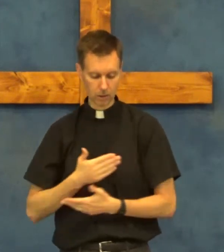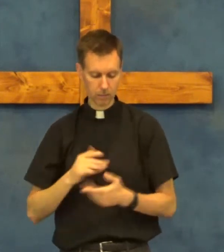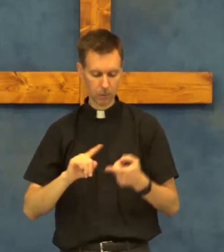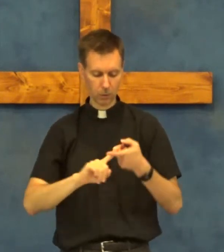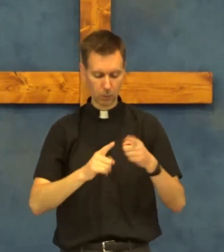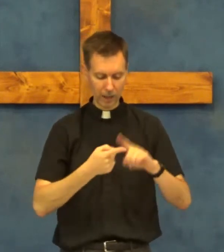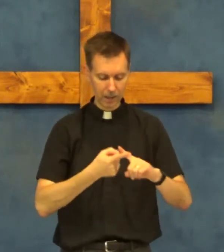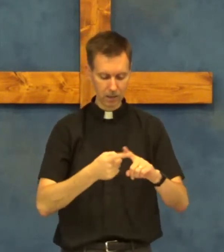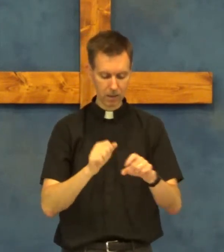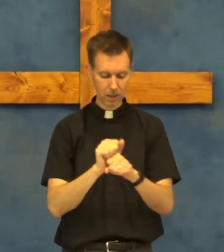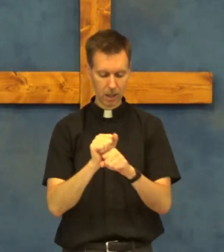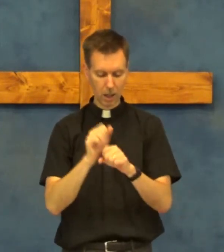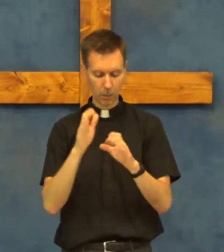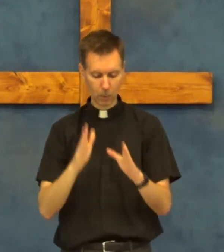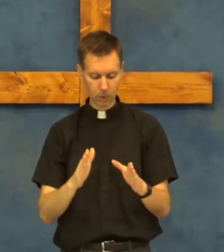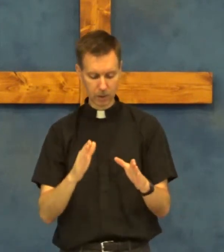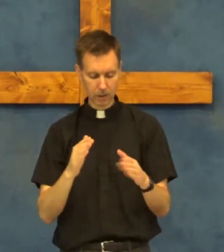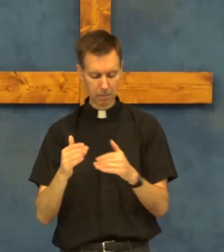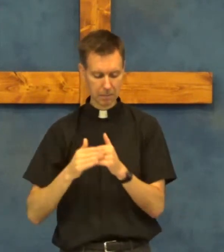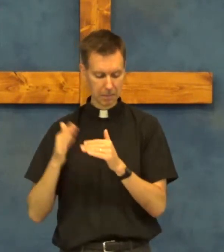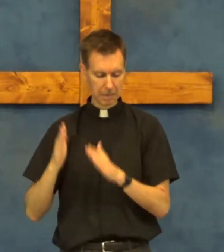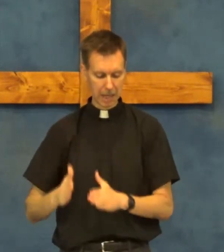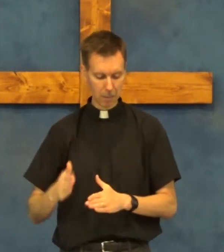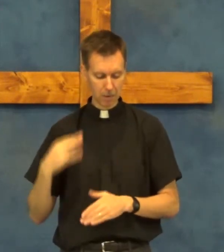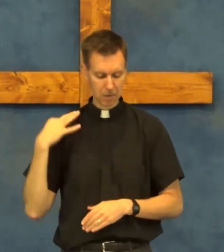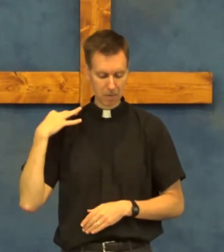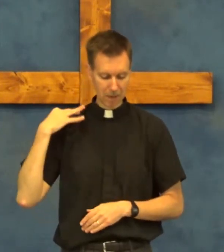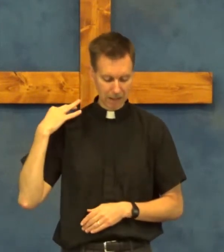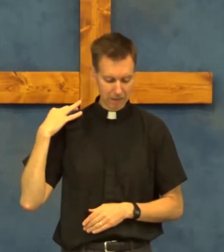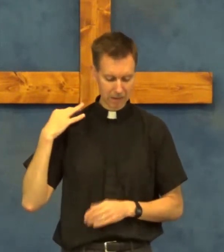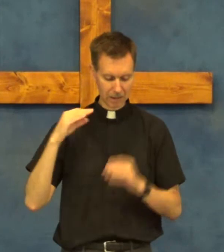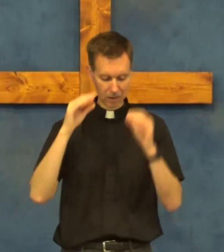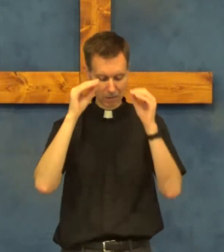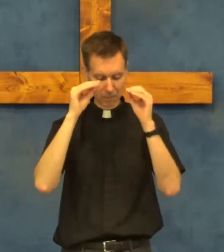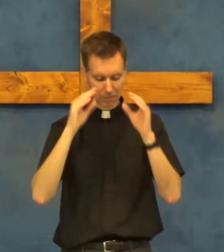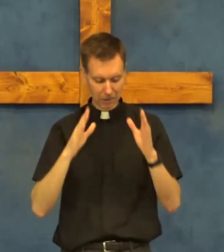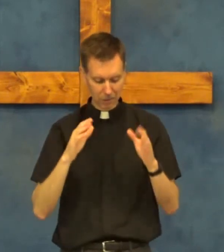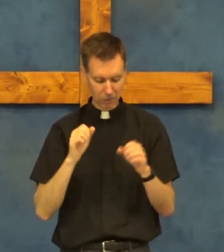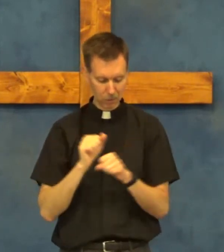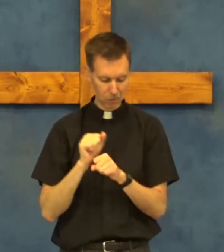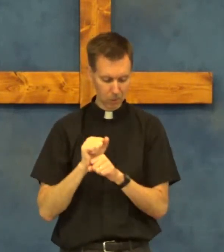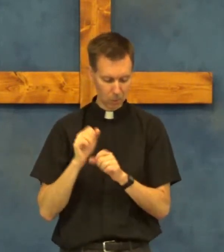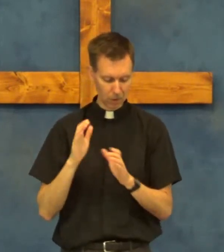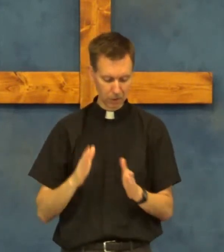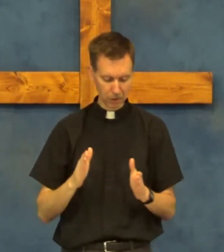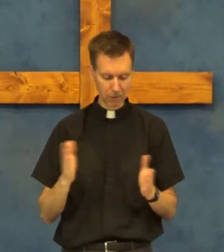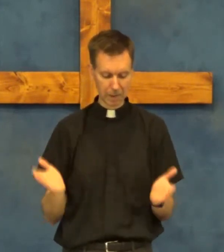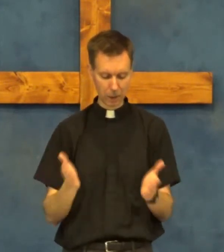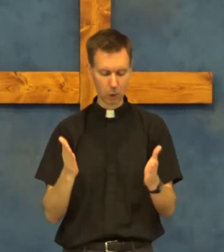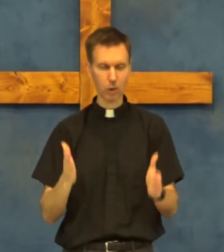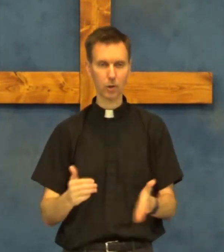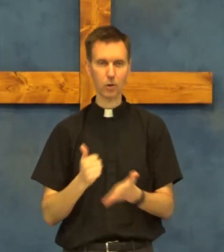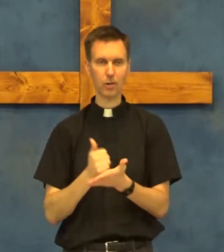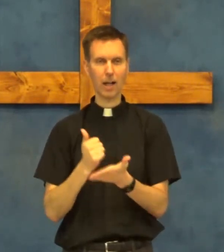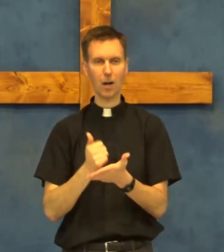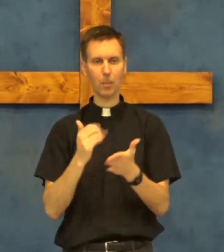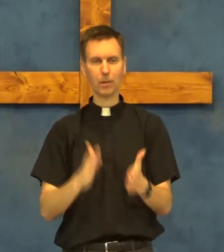friend employee neighbor volunteer teacher worker encourager helper